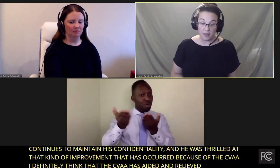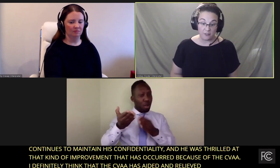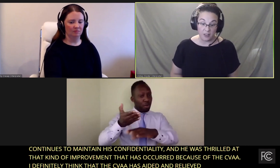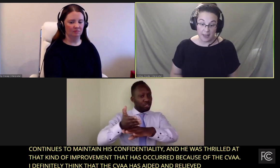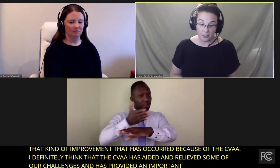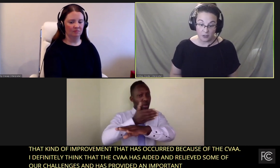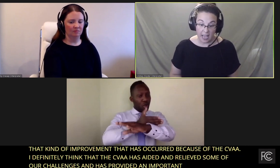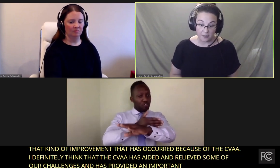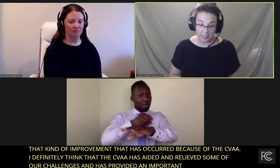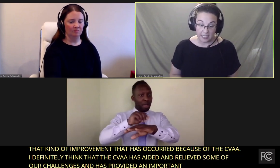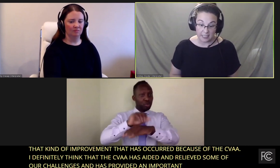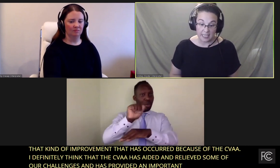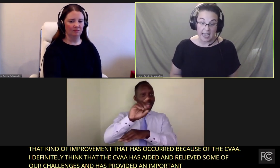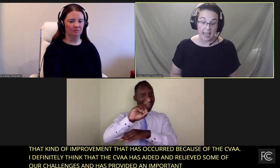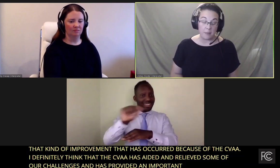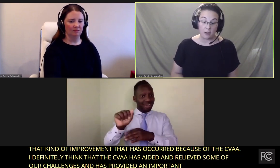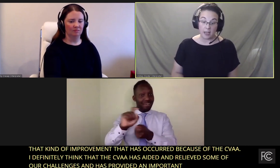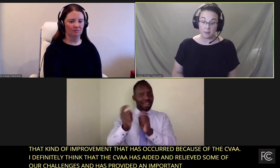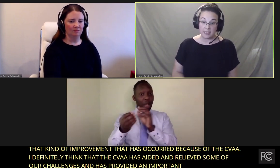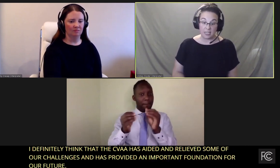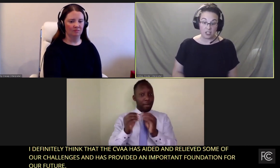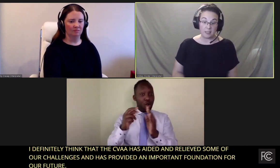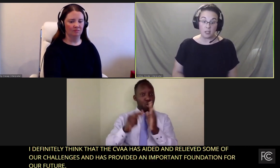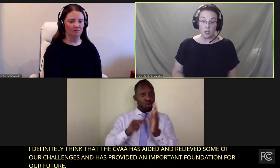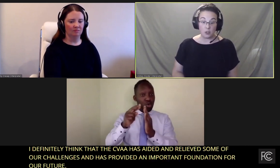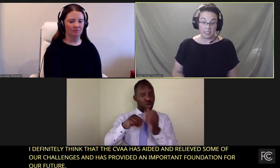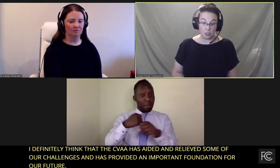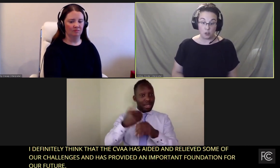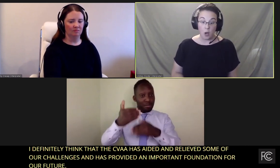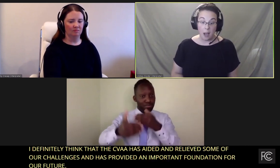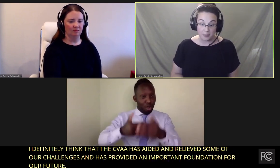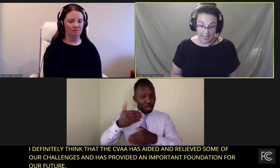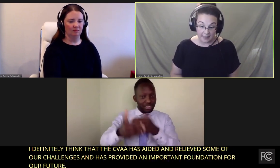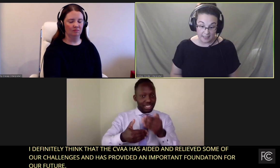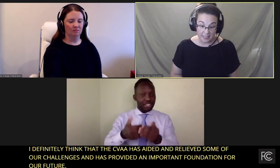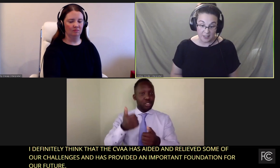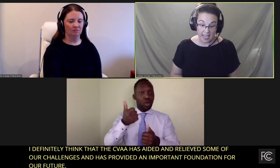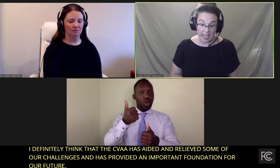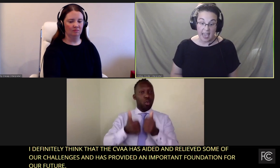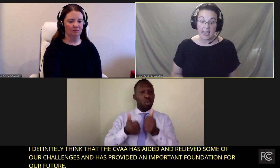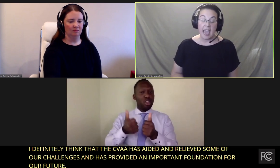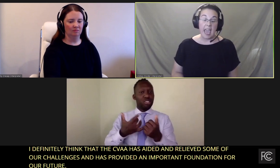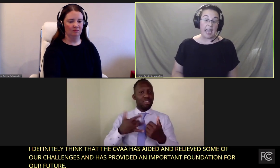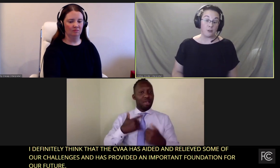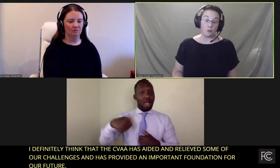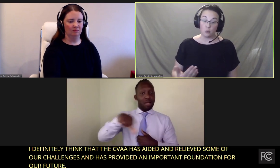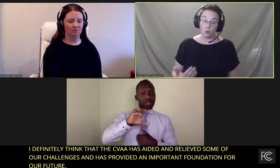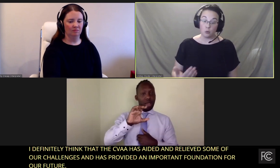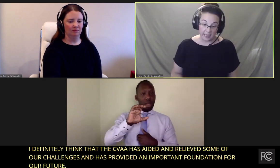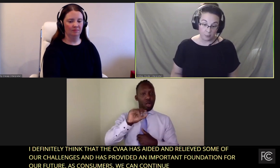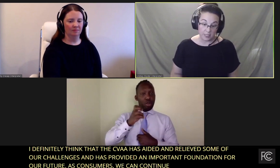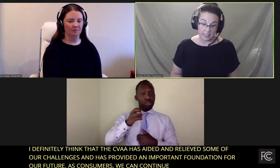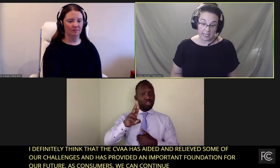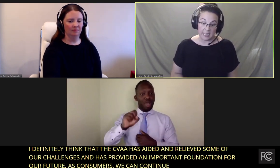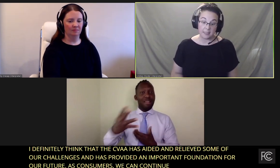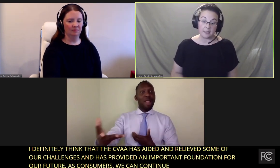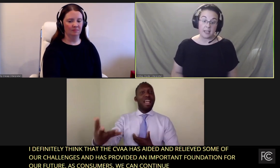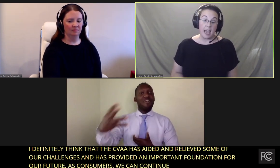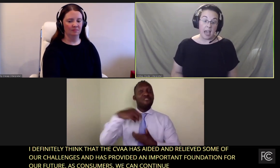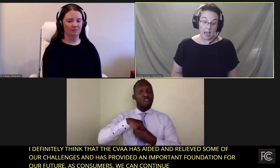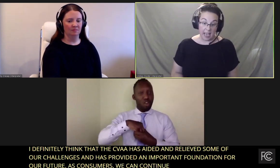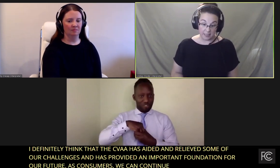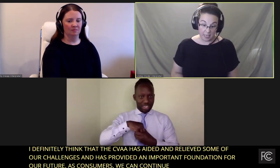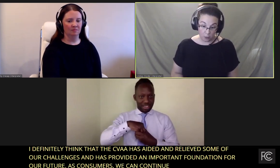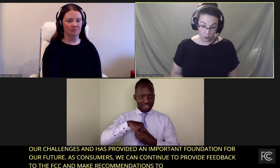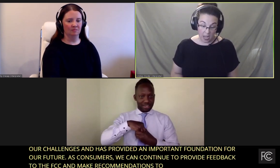continue to provide feedback to the FCC and make recommendations to continue to update the CVAA and through rulemaking proceedings,